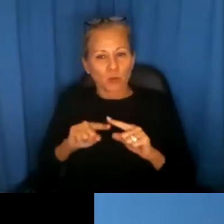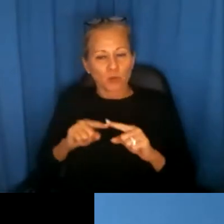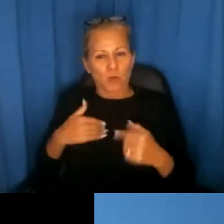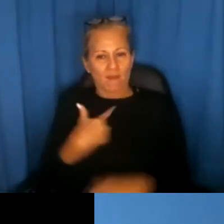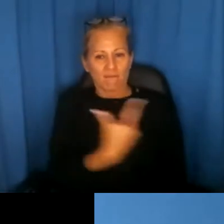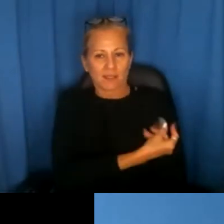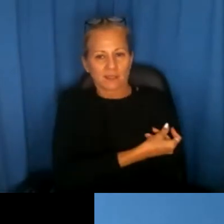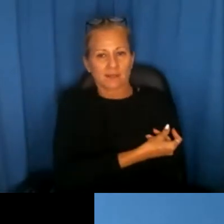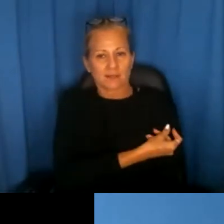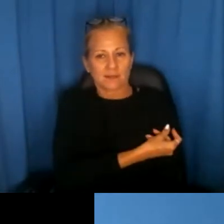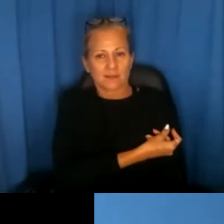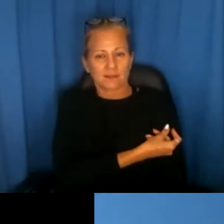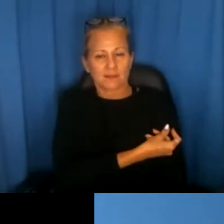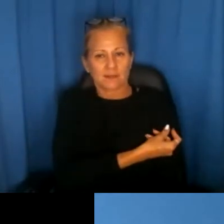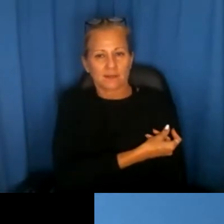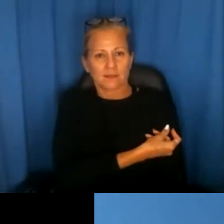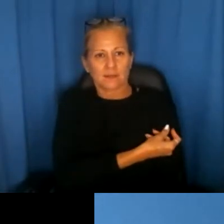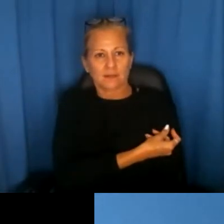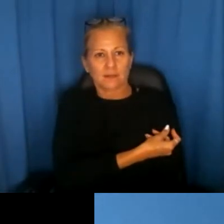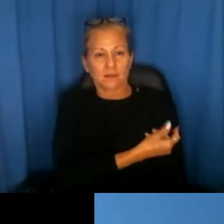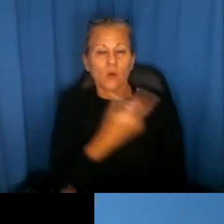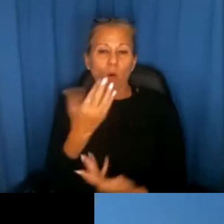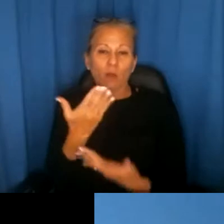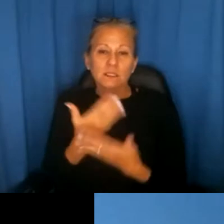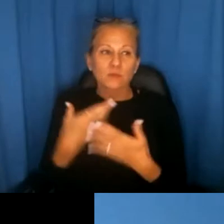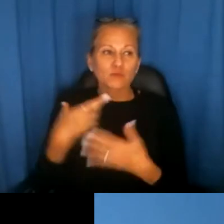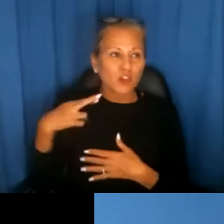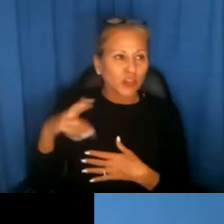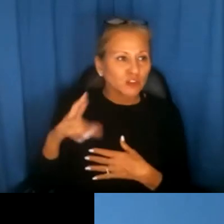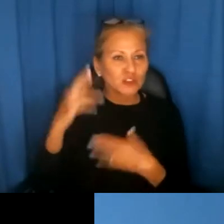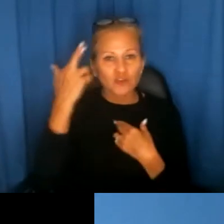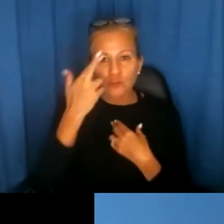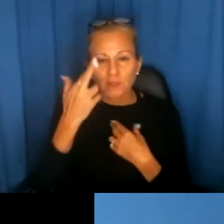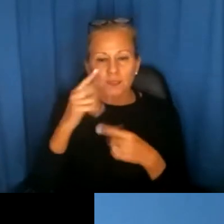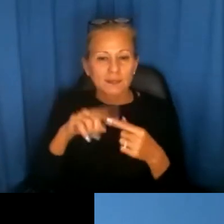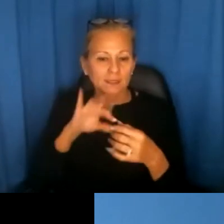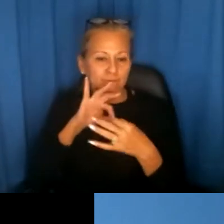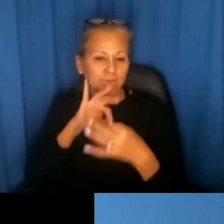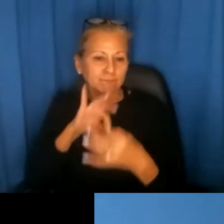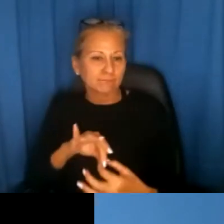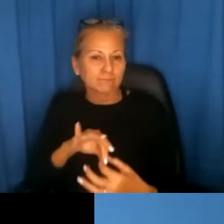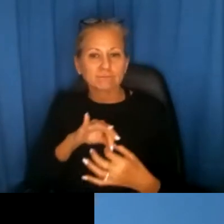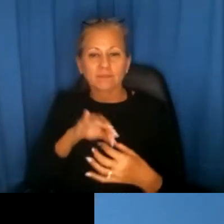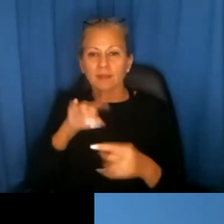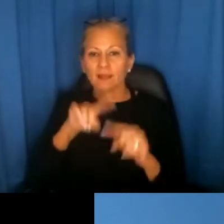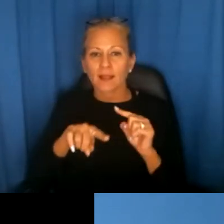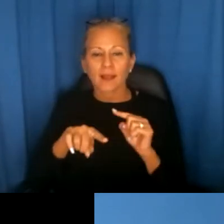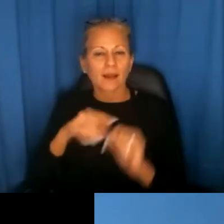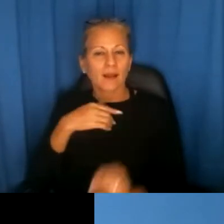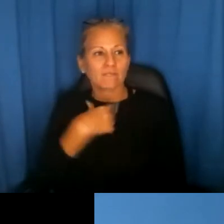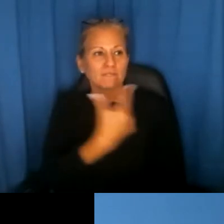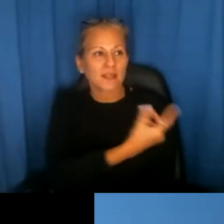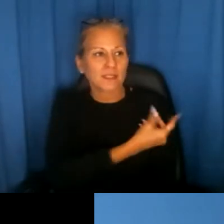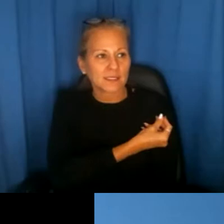vaccine or because of faith-related reasons associated with their religion, cannot have a vaccine.